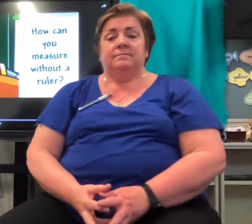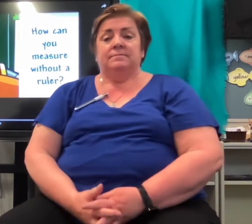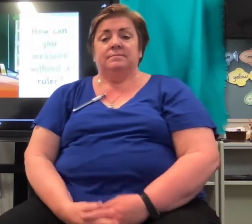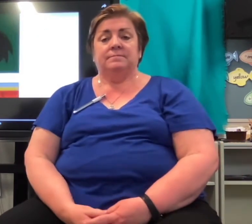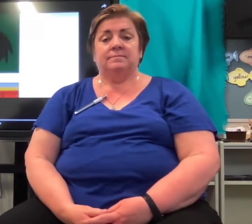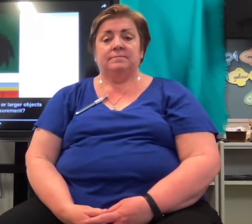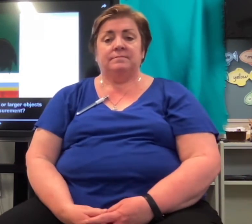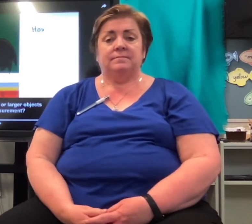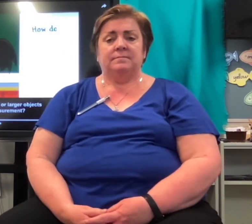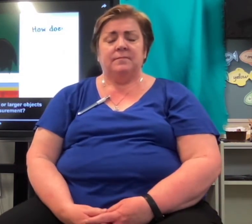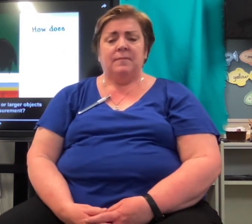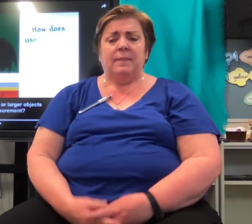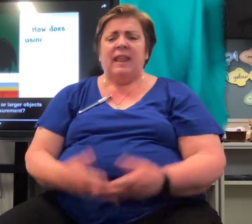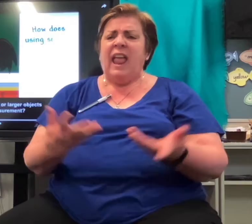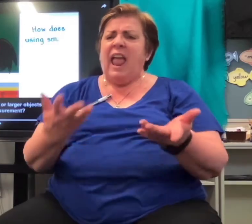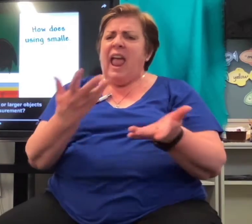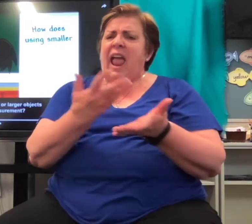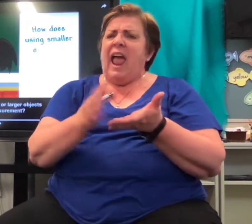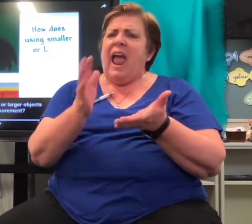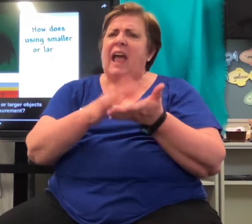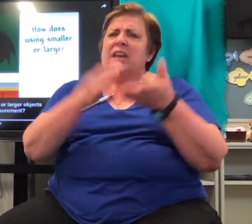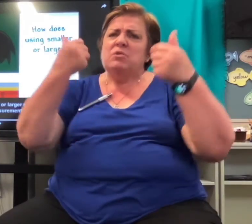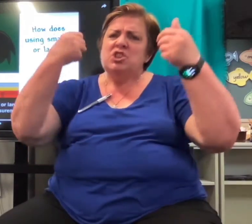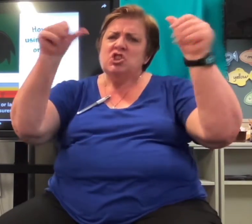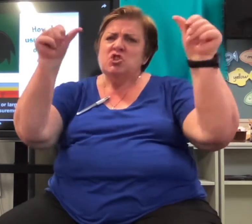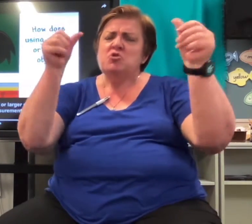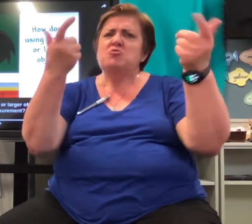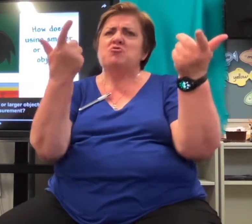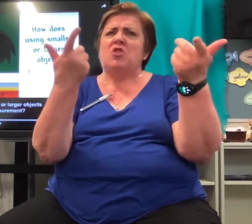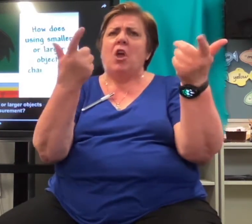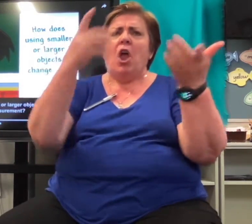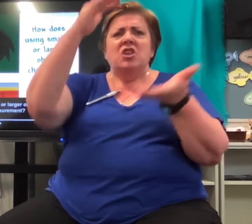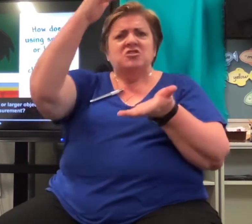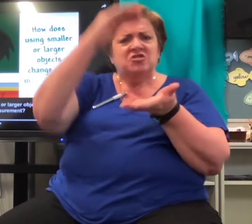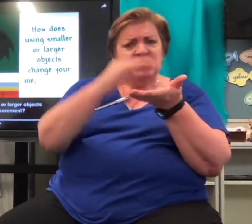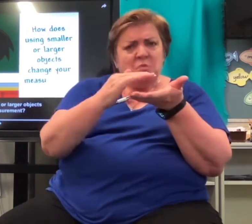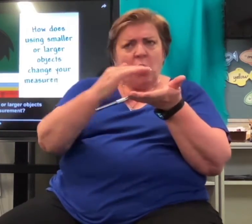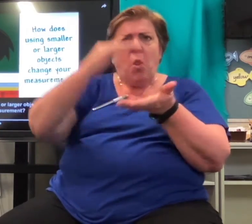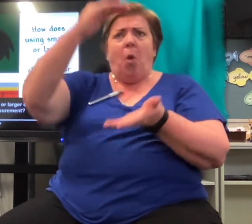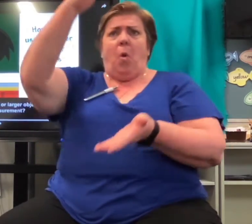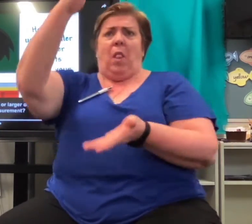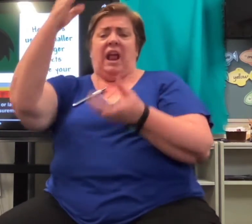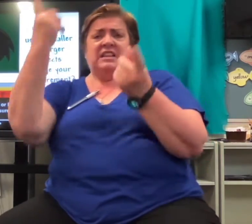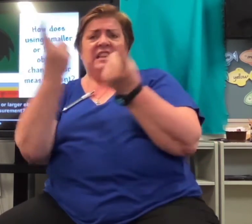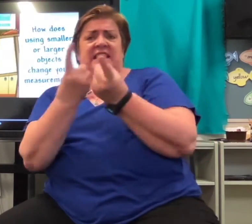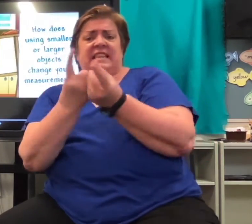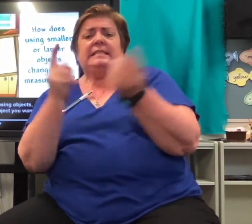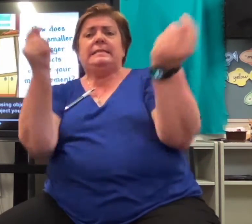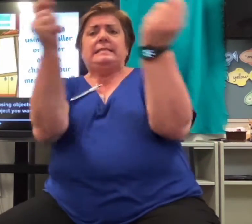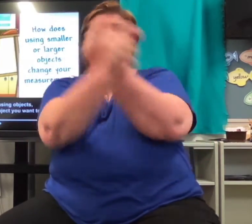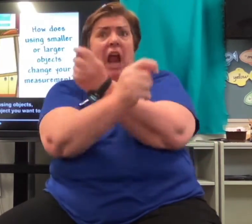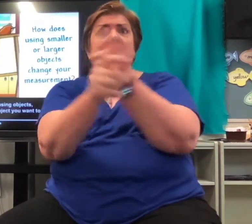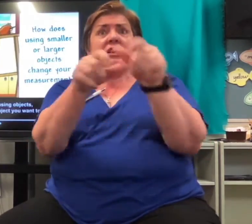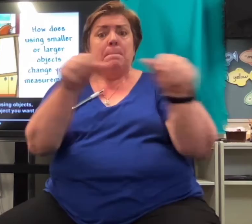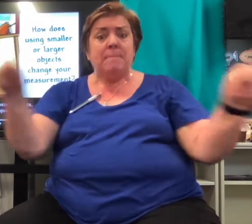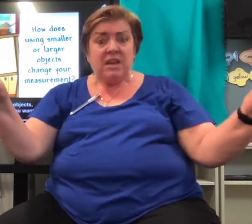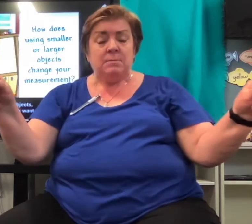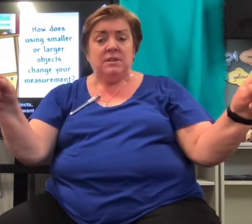How does using smaller or larger objects change your measurement? When you measure using objects,